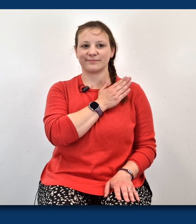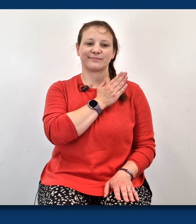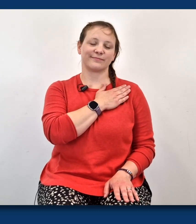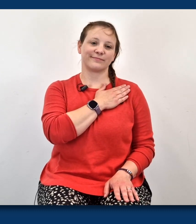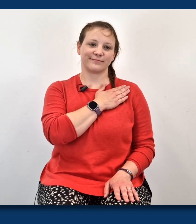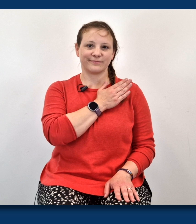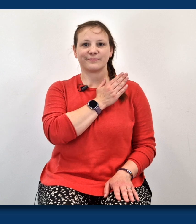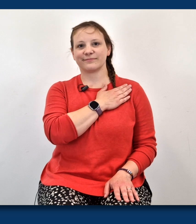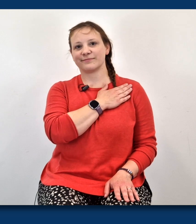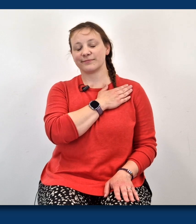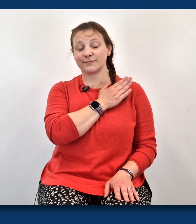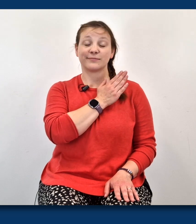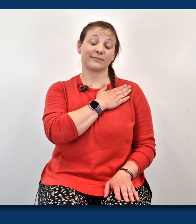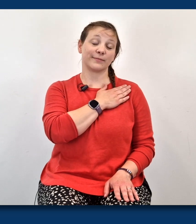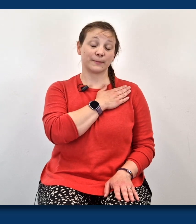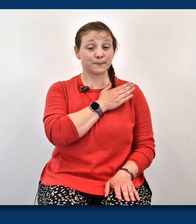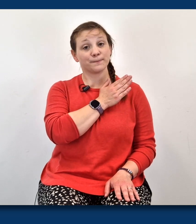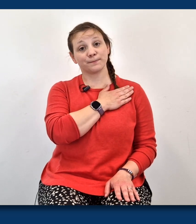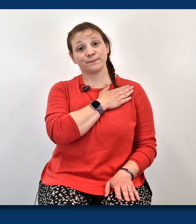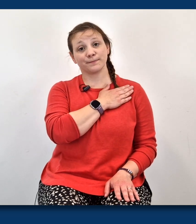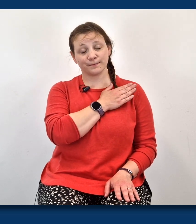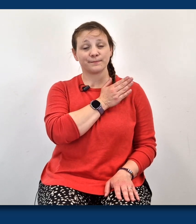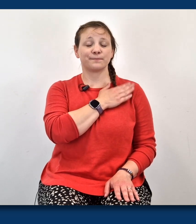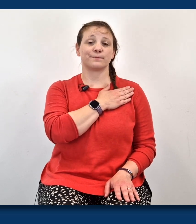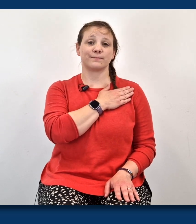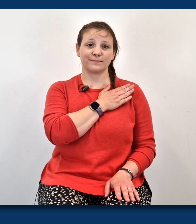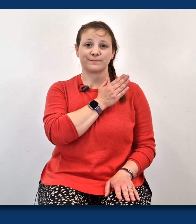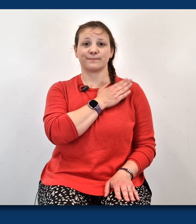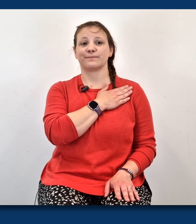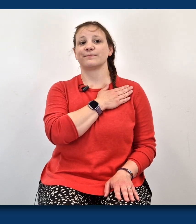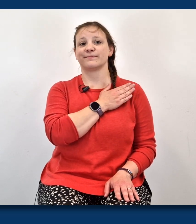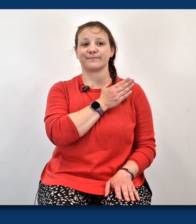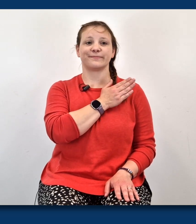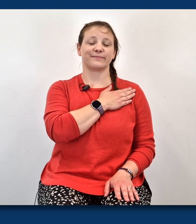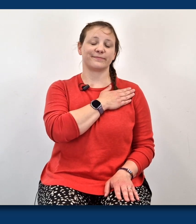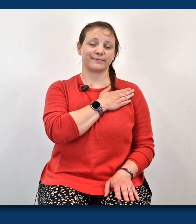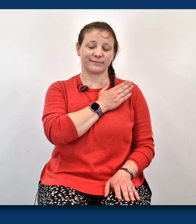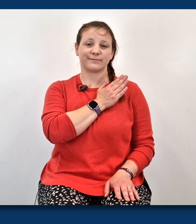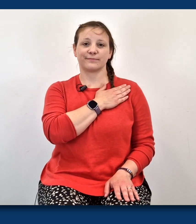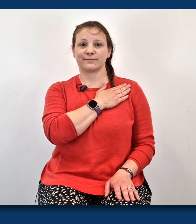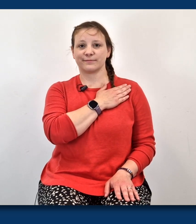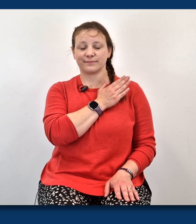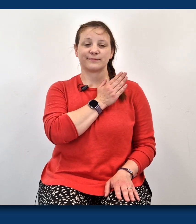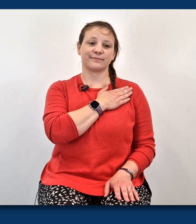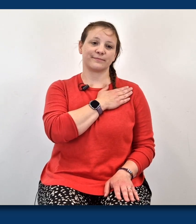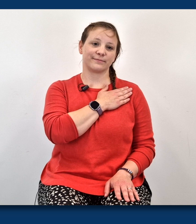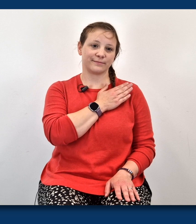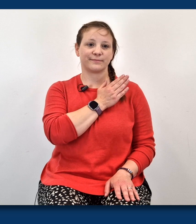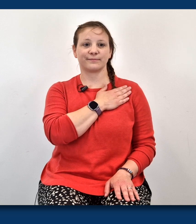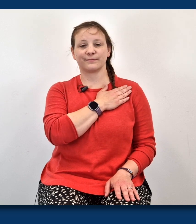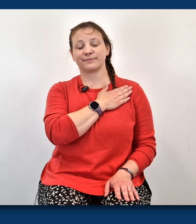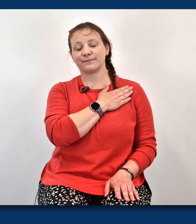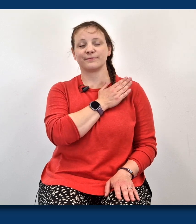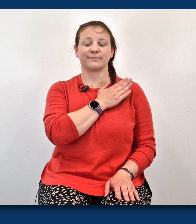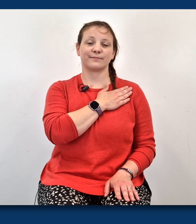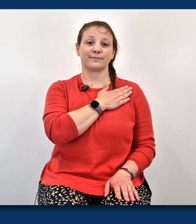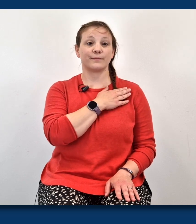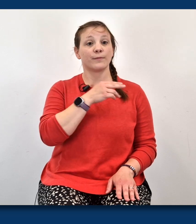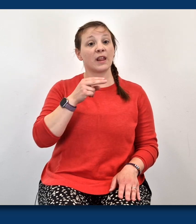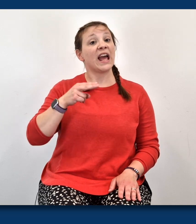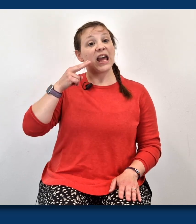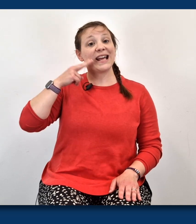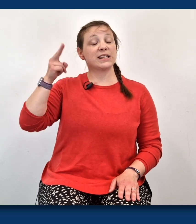and have fun. And when the music stops, you freeze. So let's start with the lion. We'll be a pride of lions together.